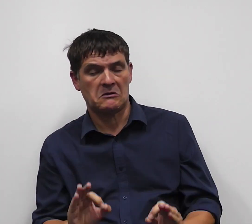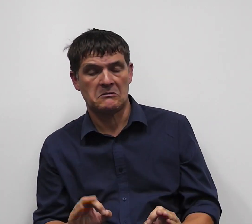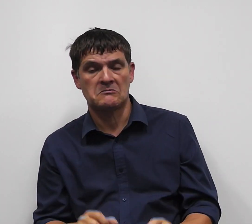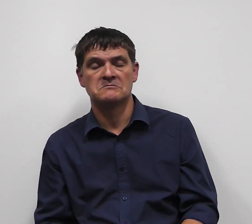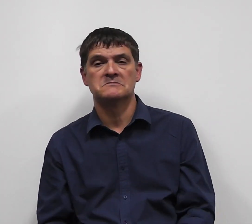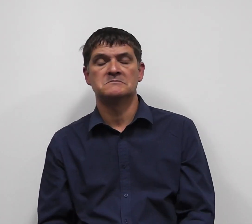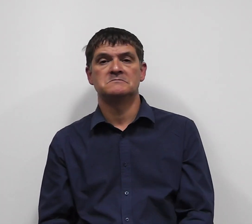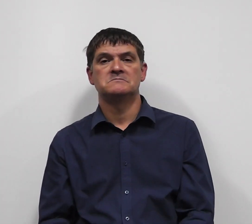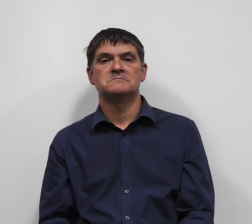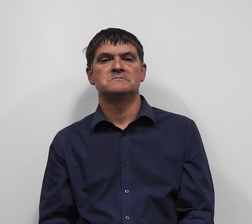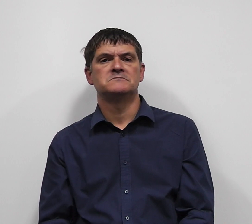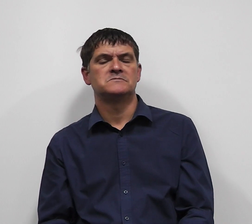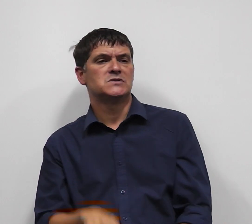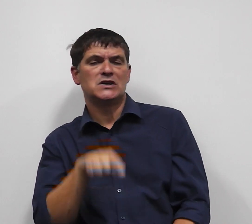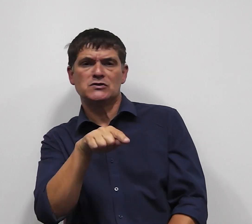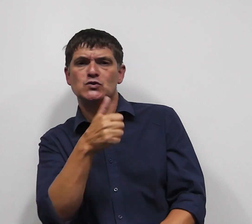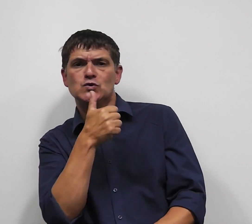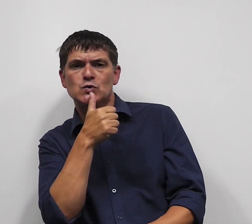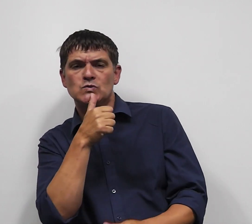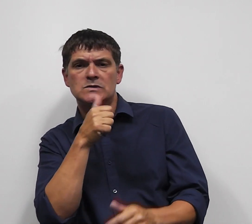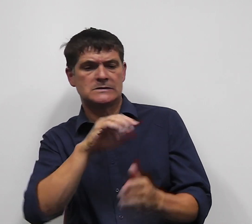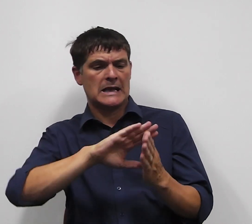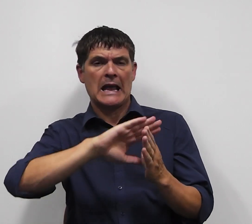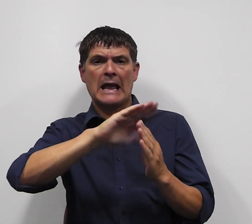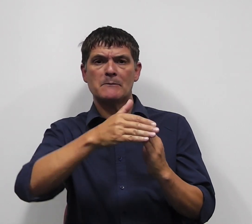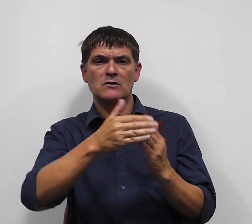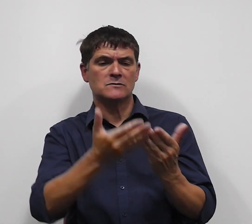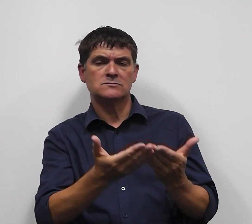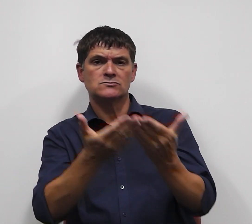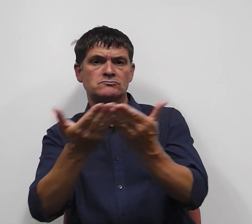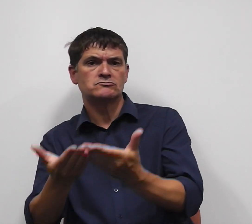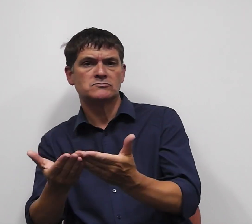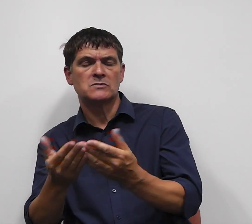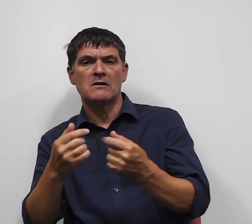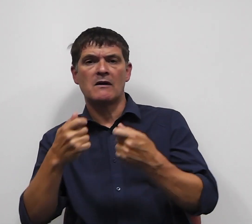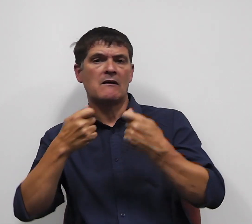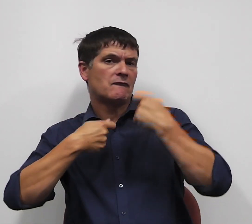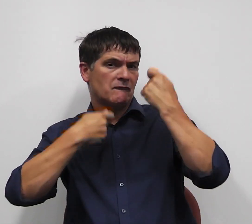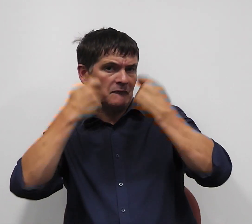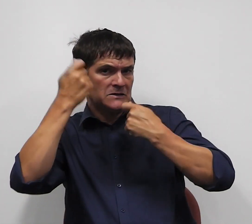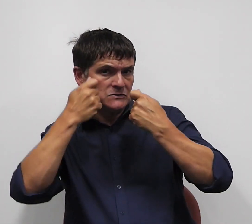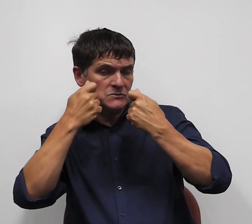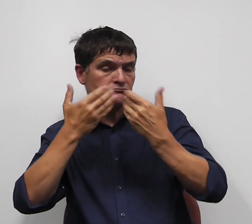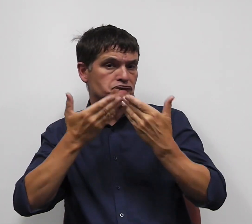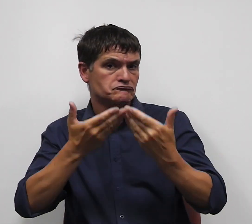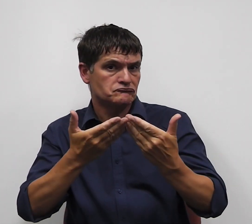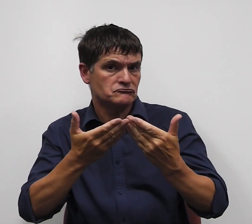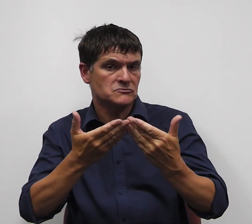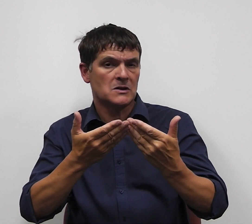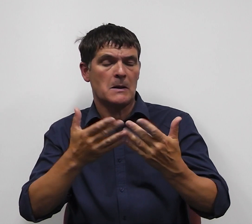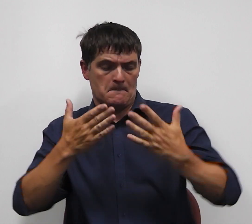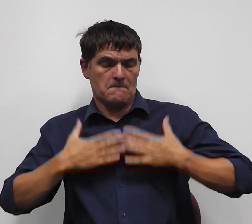It uses hand movements, facial gestures and body language.